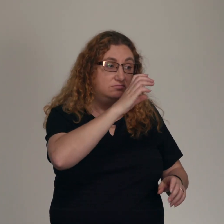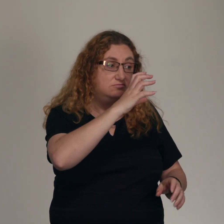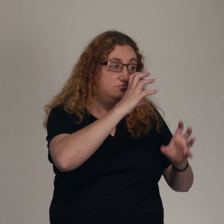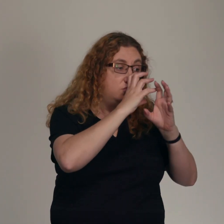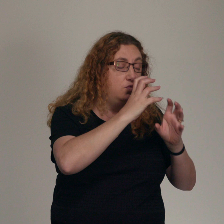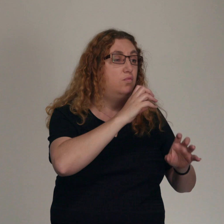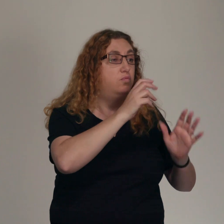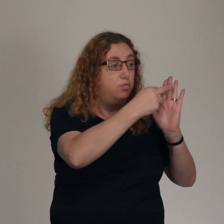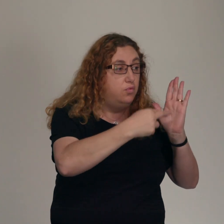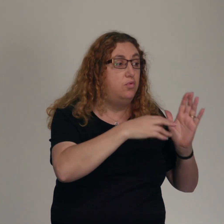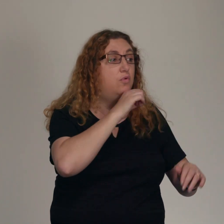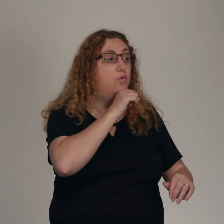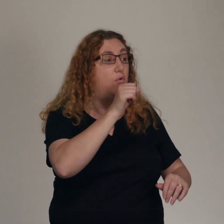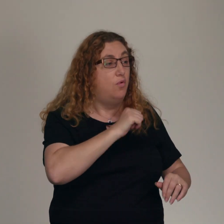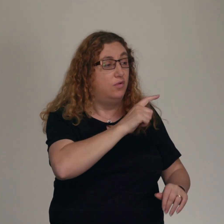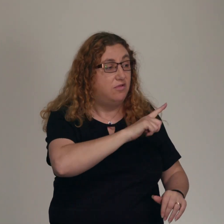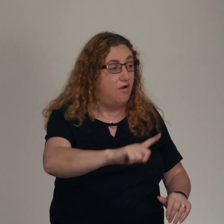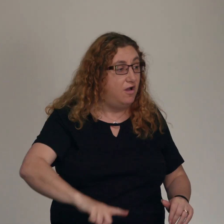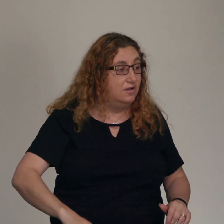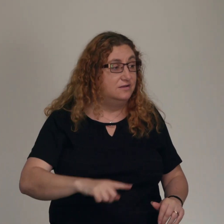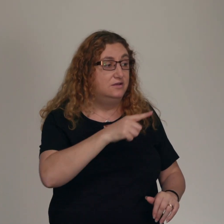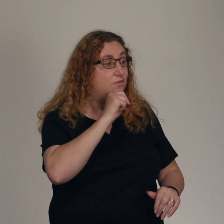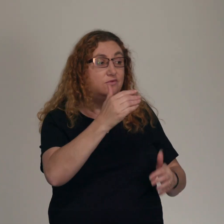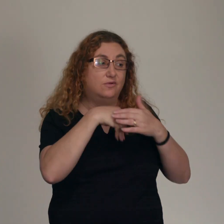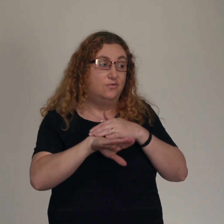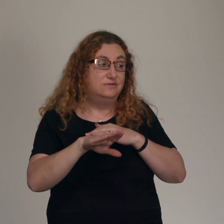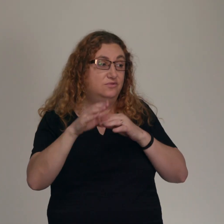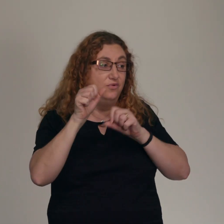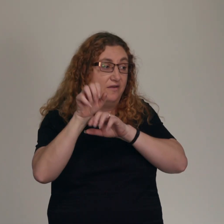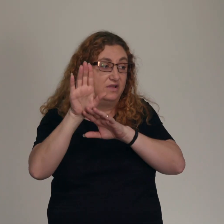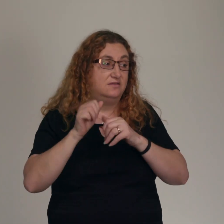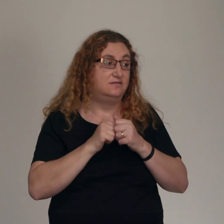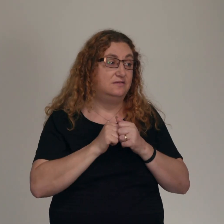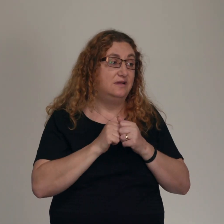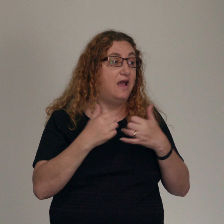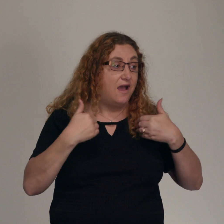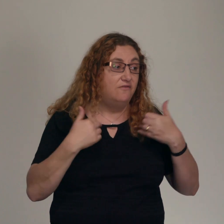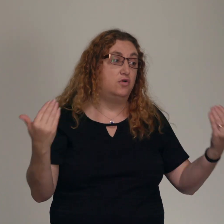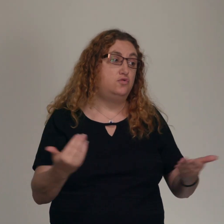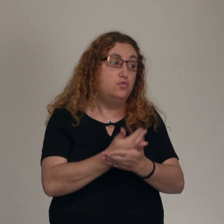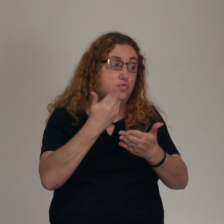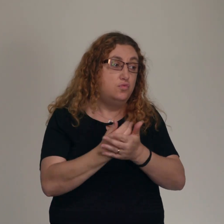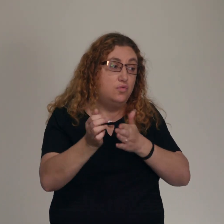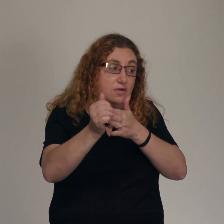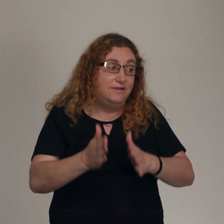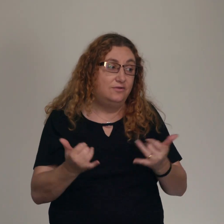So what is Jesus, this teacher on the mountain, telling us, his followers? Well, he's telling